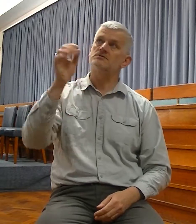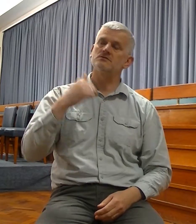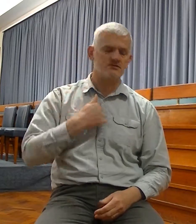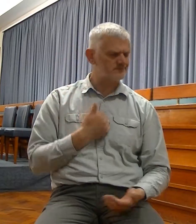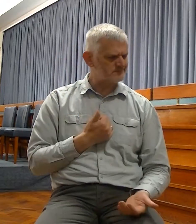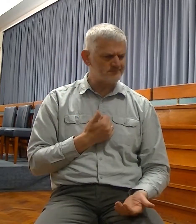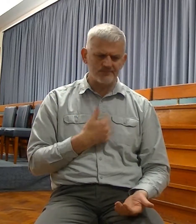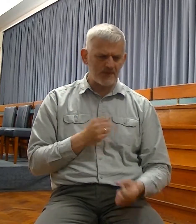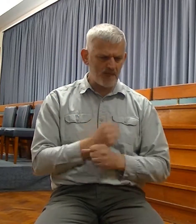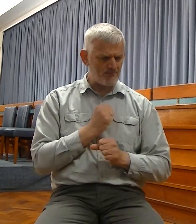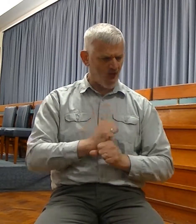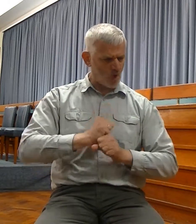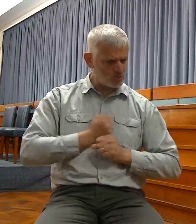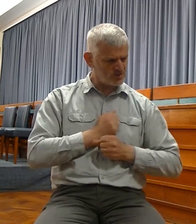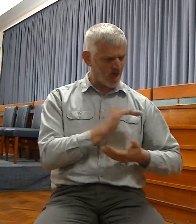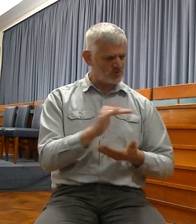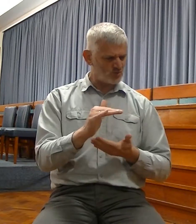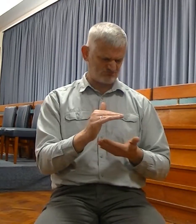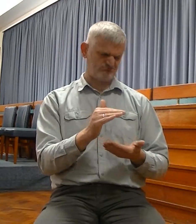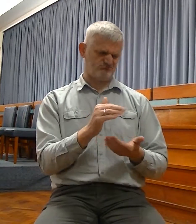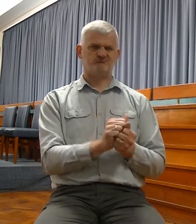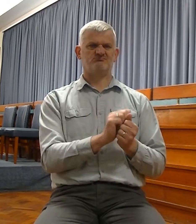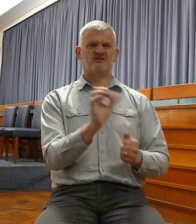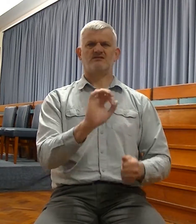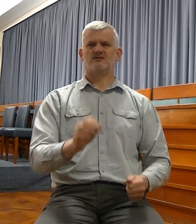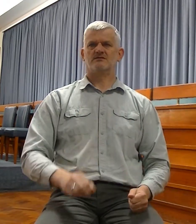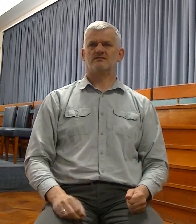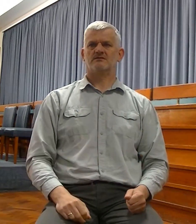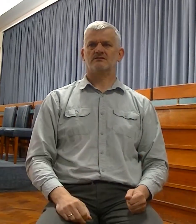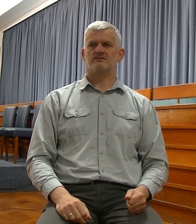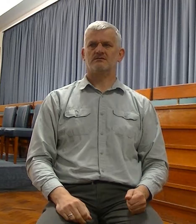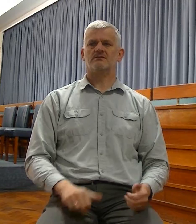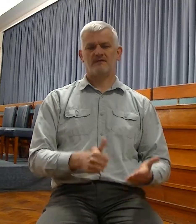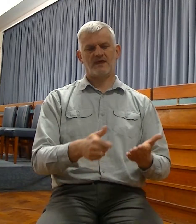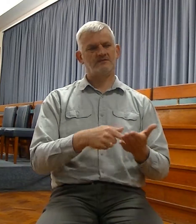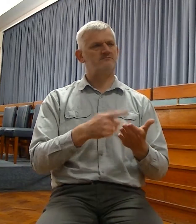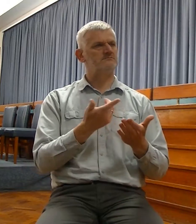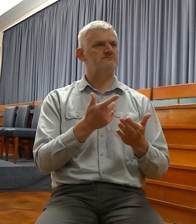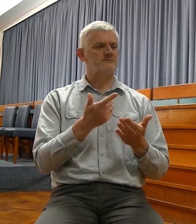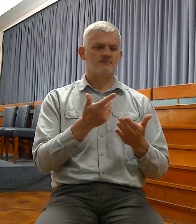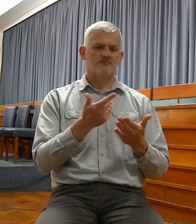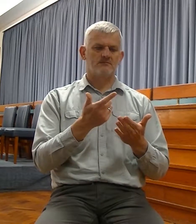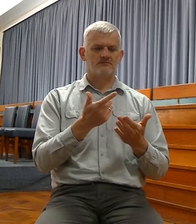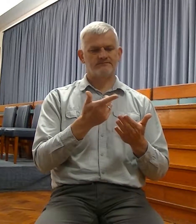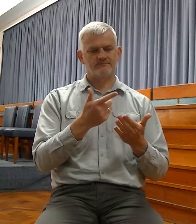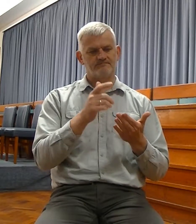And there is a comment about the calling of the Gentiles in the New Testament here. Verse 21.